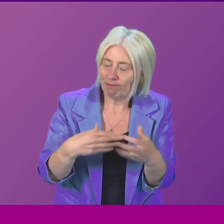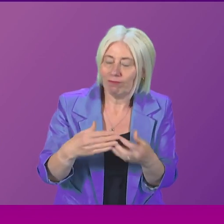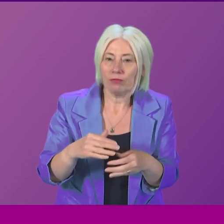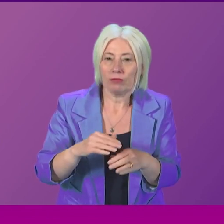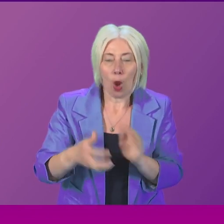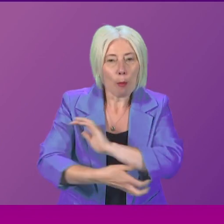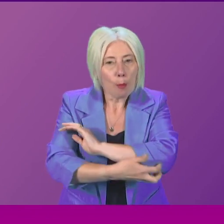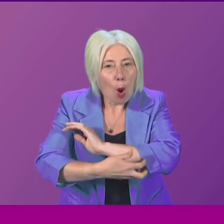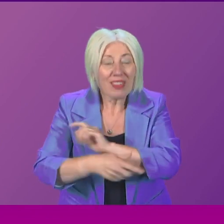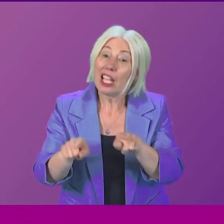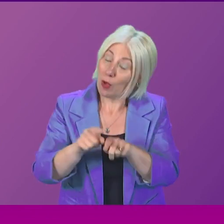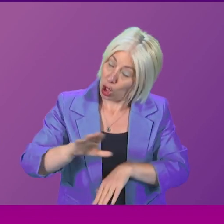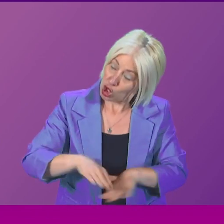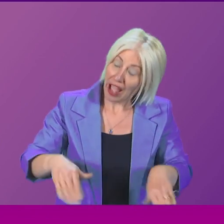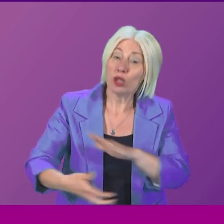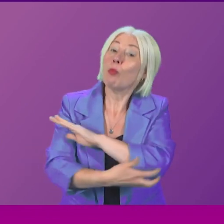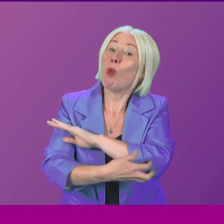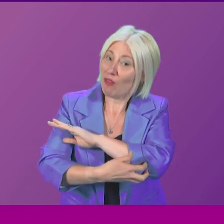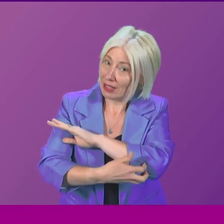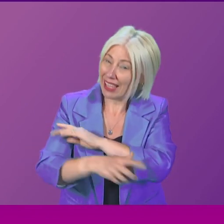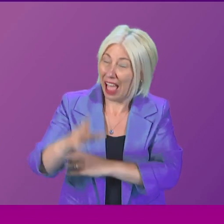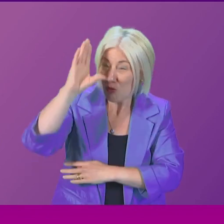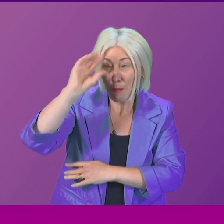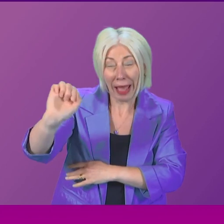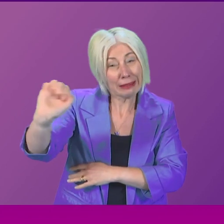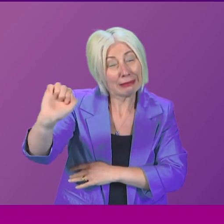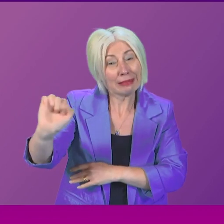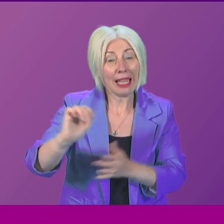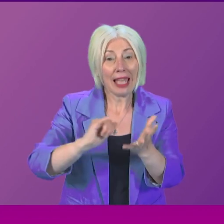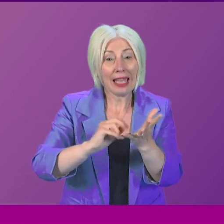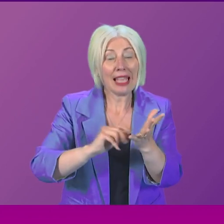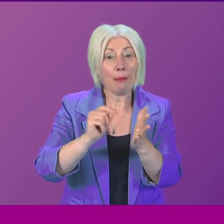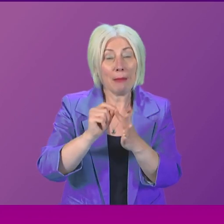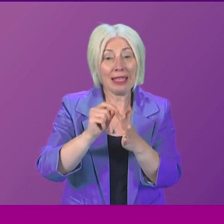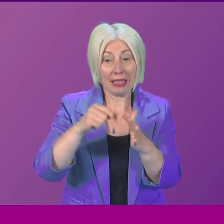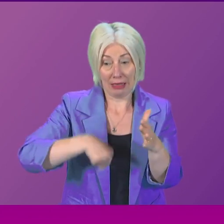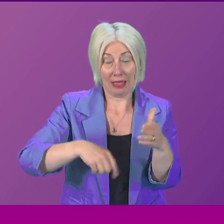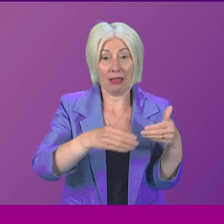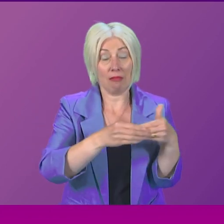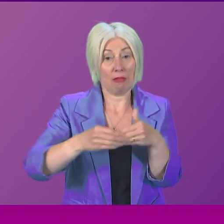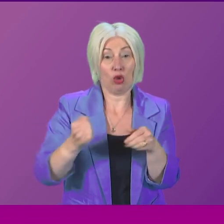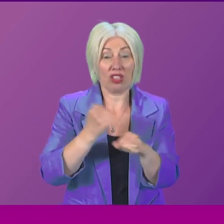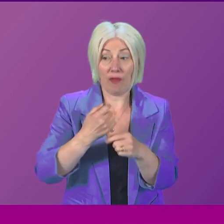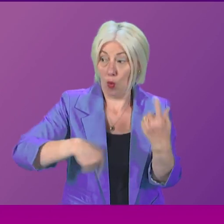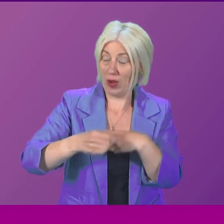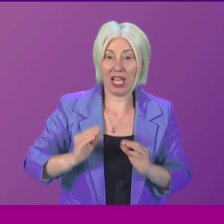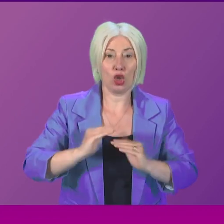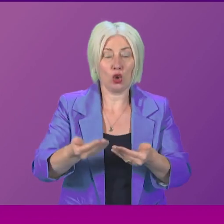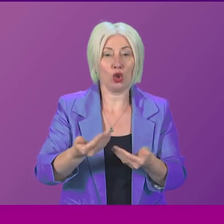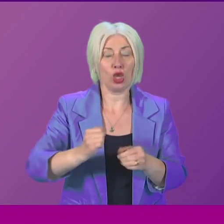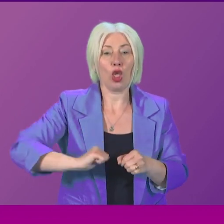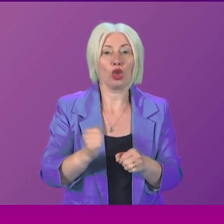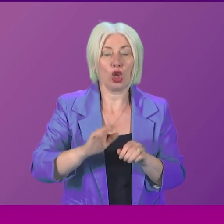child poverty in particular, I would remind Monica Lennon, it is the SNP-led Scottish Government that introduced the Scottish Child Payment. And it's